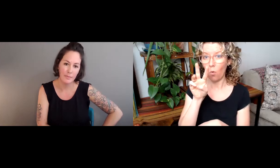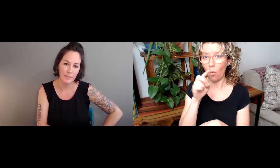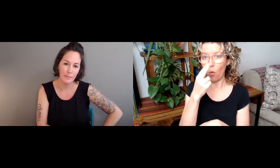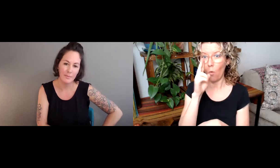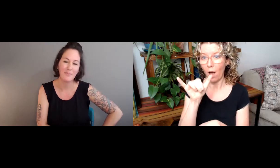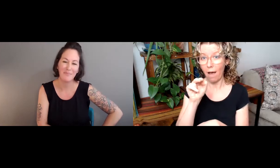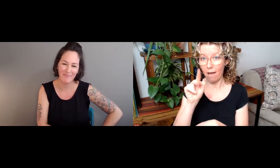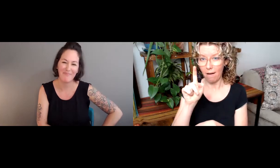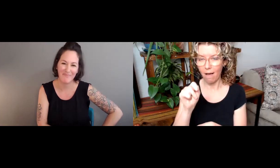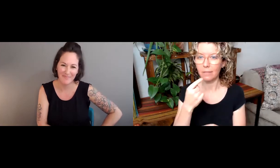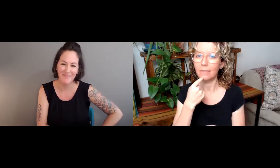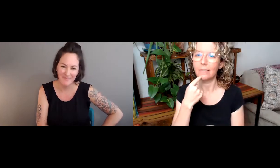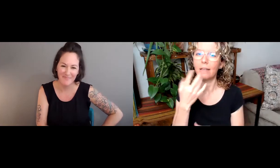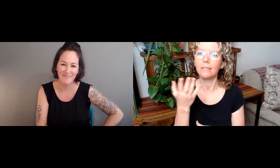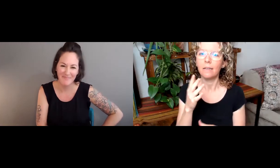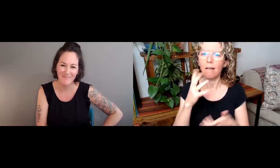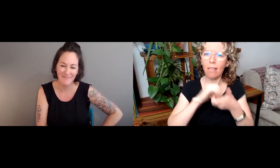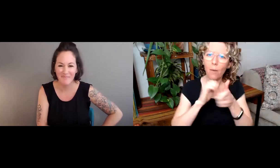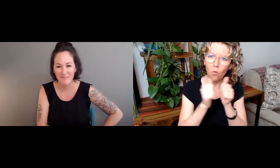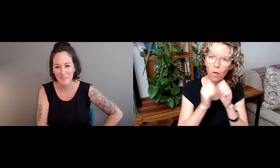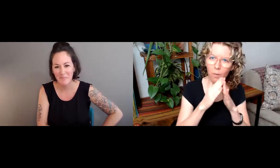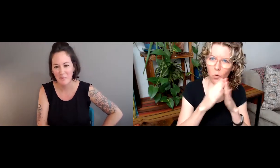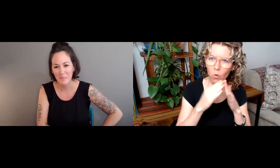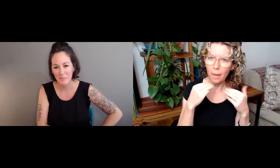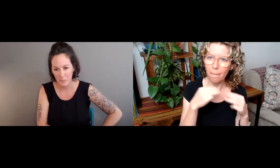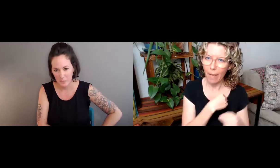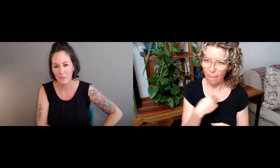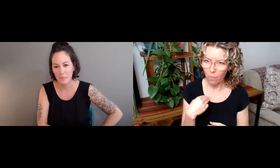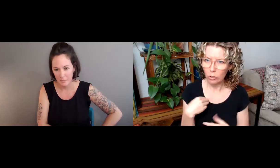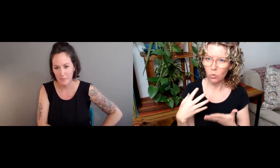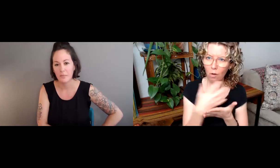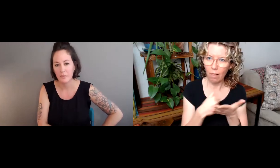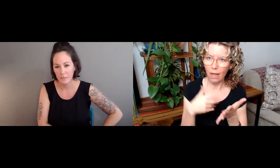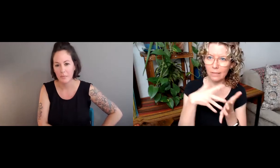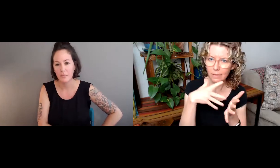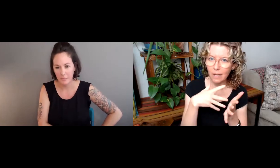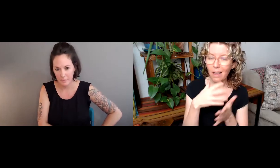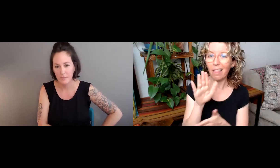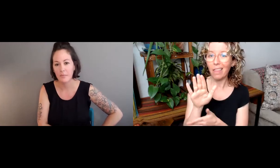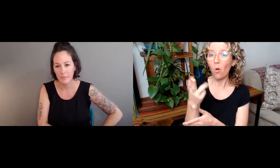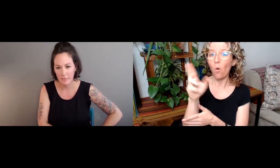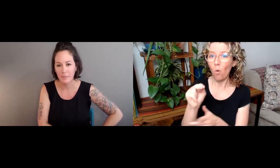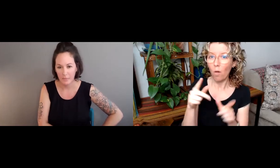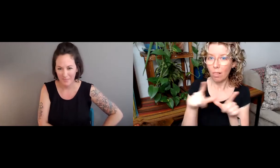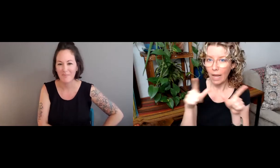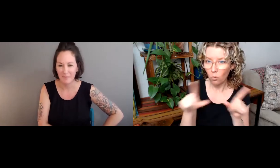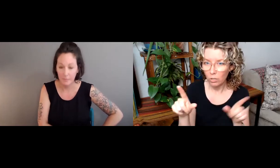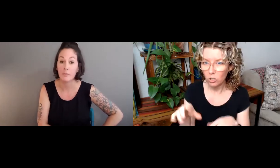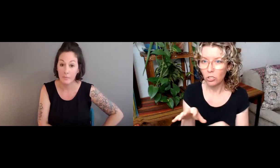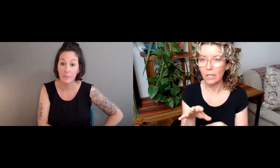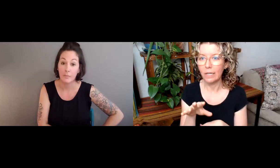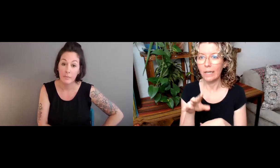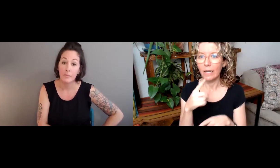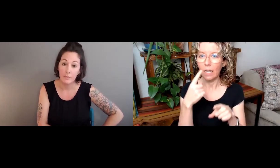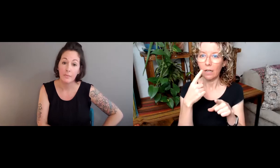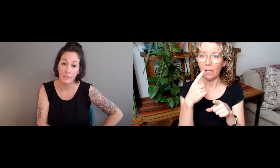from Lori, why not? In terms of collaboration with community members